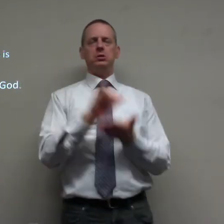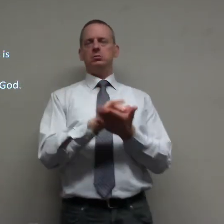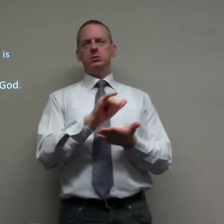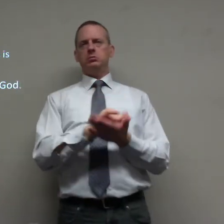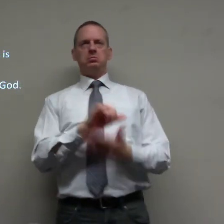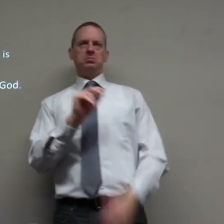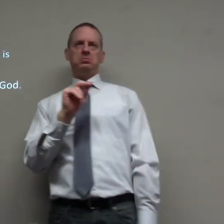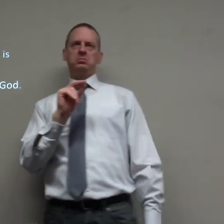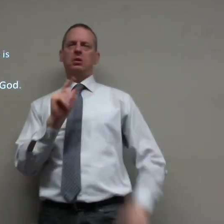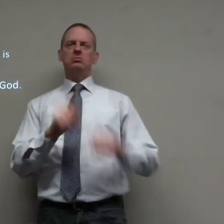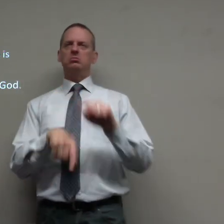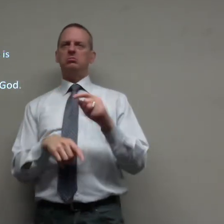it's impossible